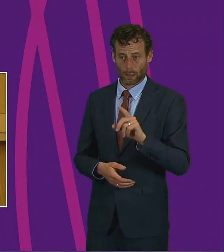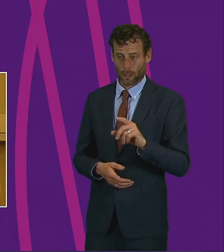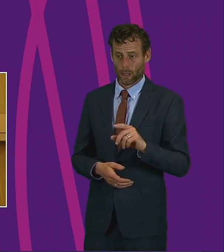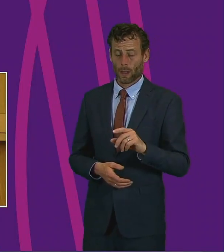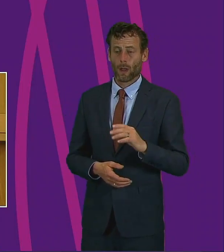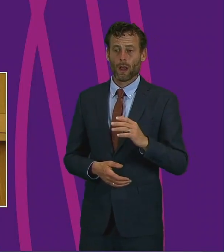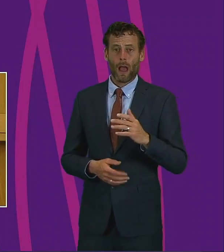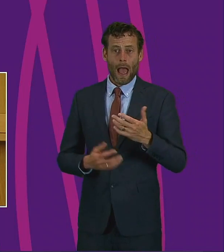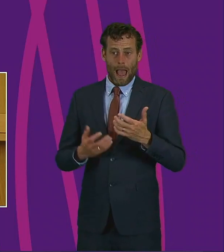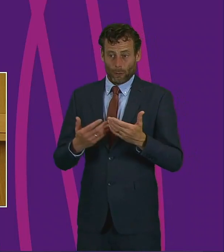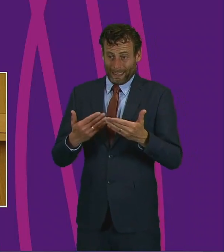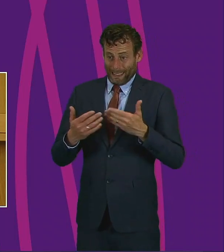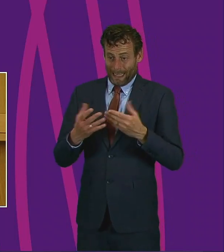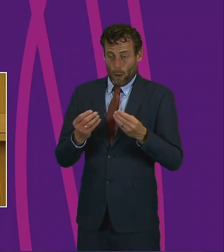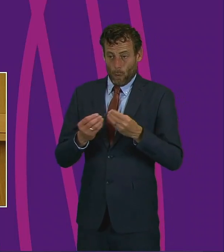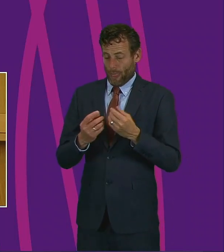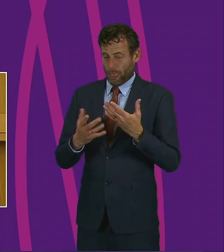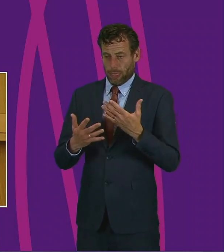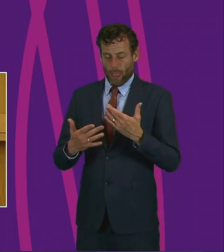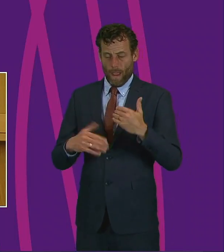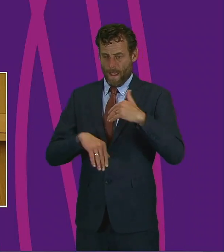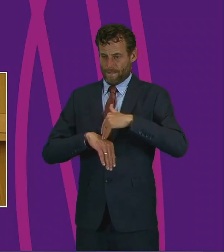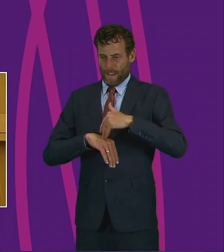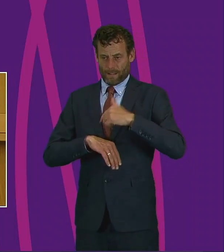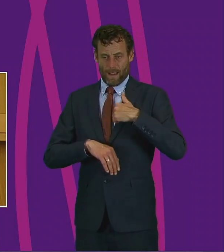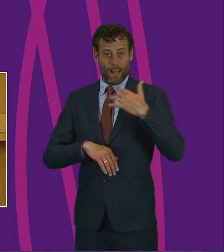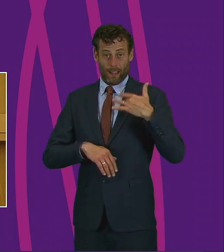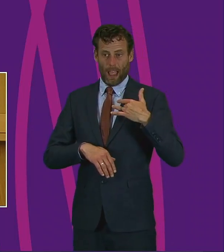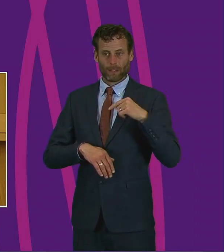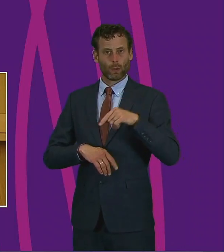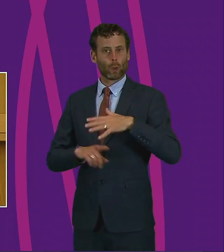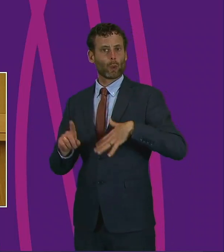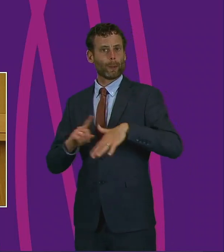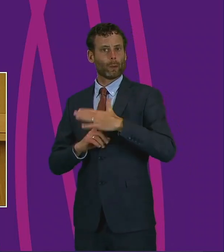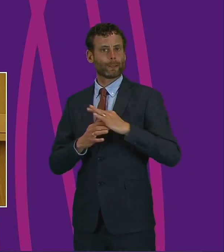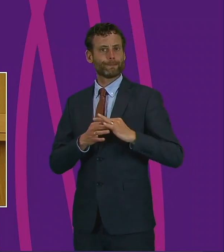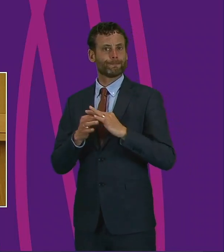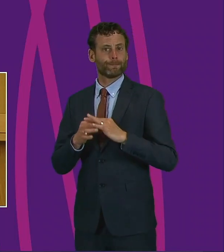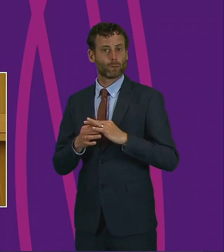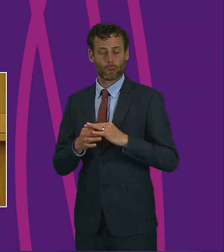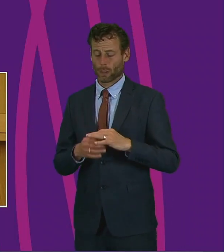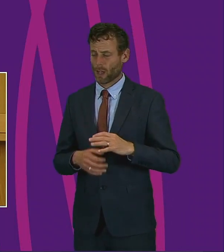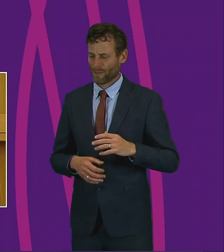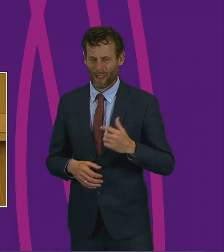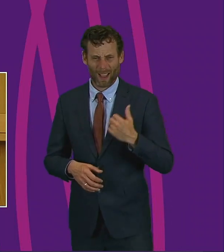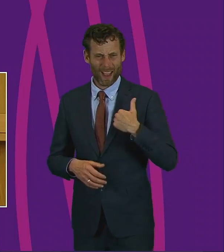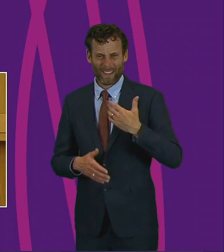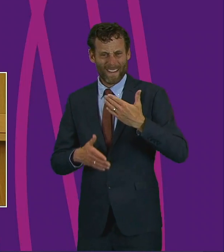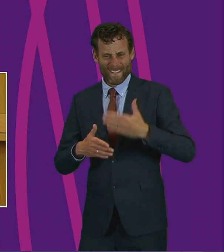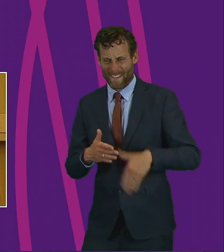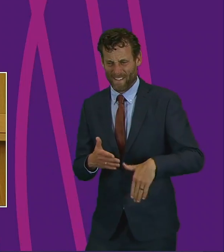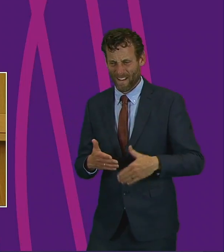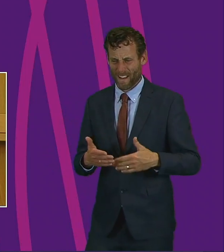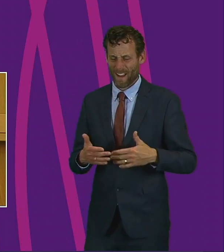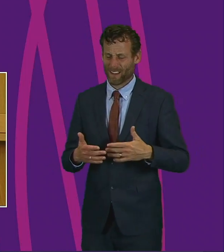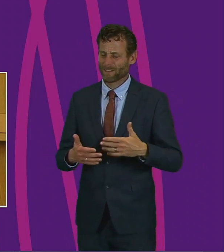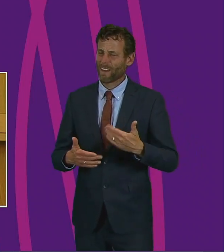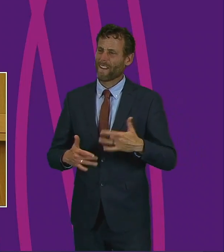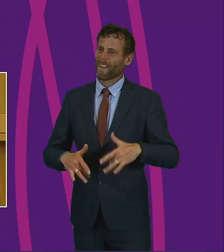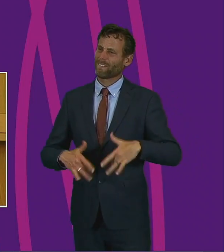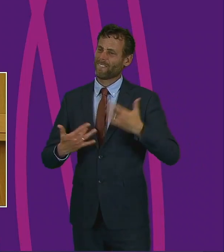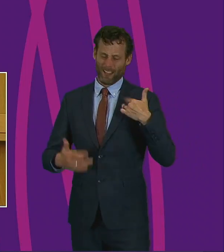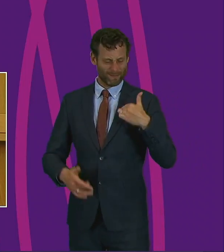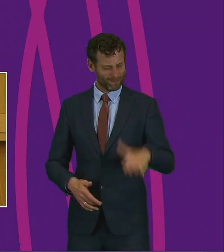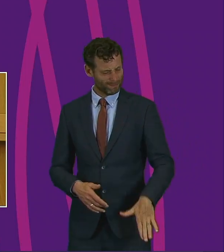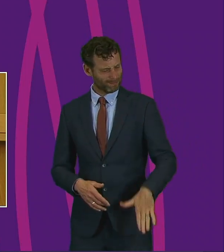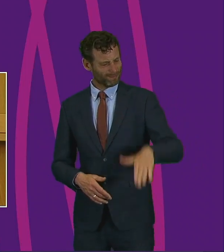that impact. I've said before that in all of my life, I don't remember a time I felt more scared than in those first days of the crisis.